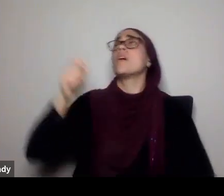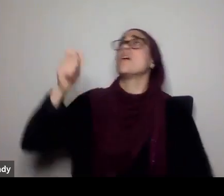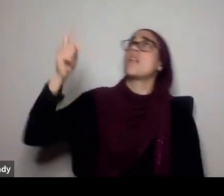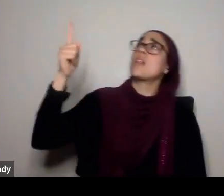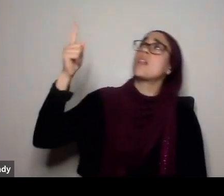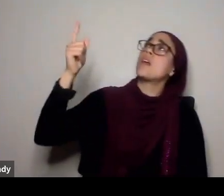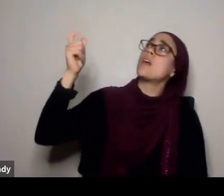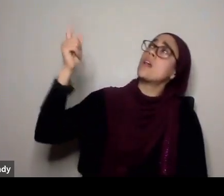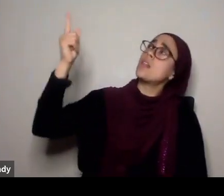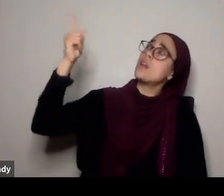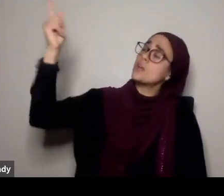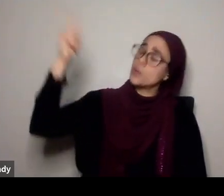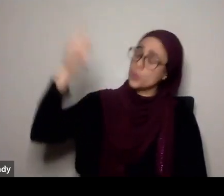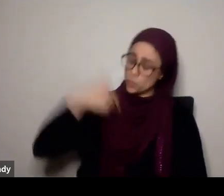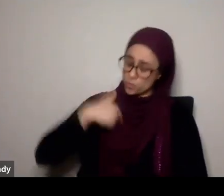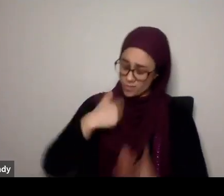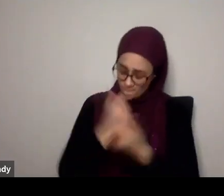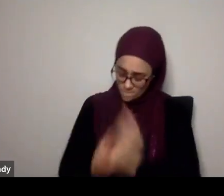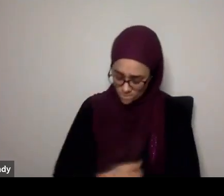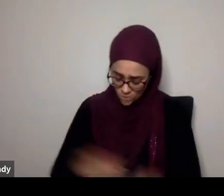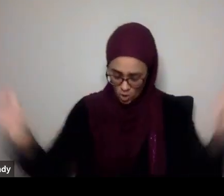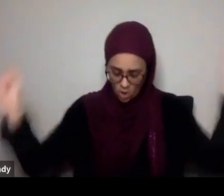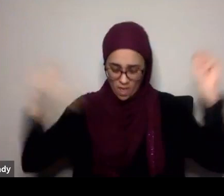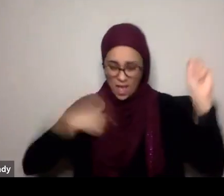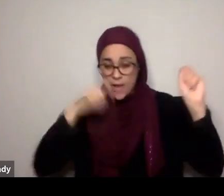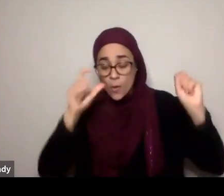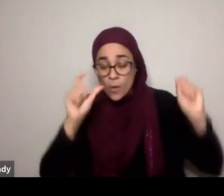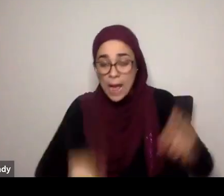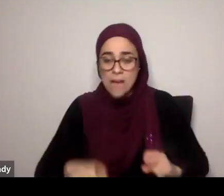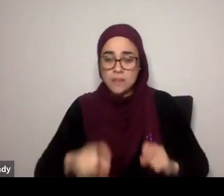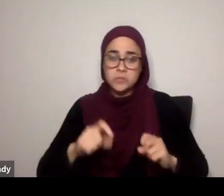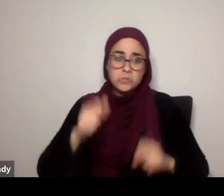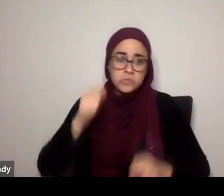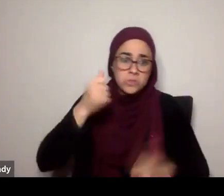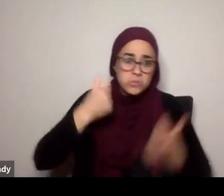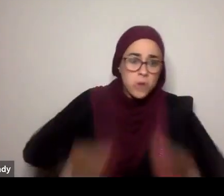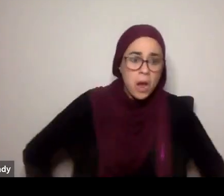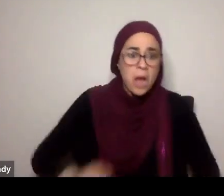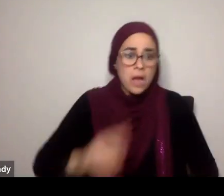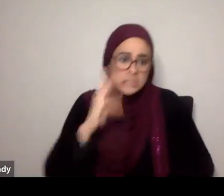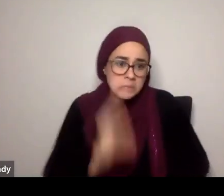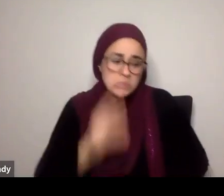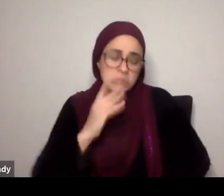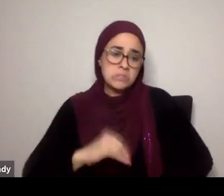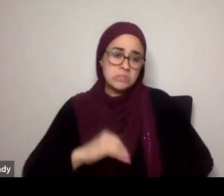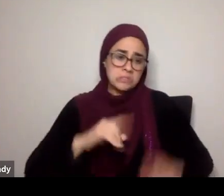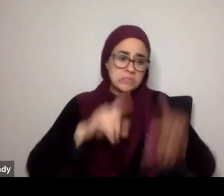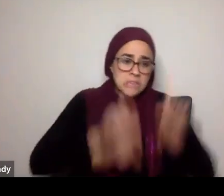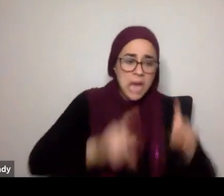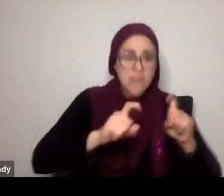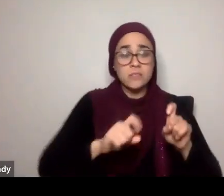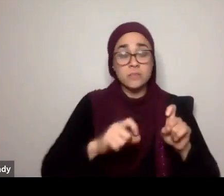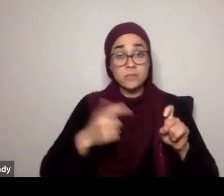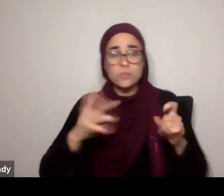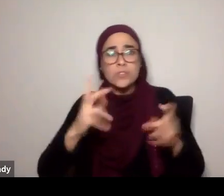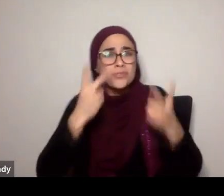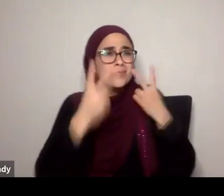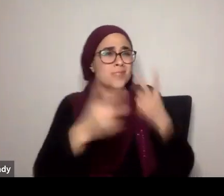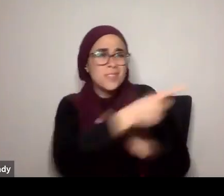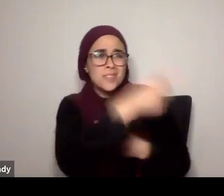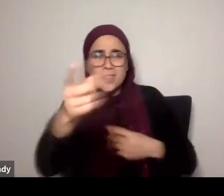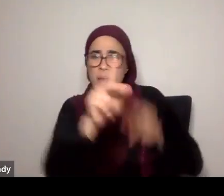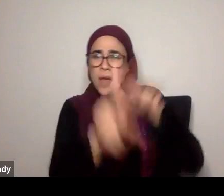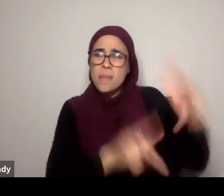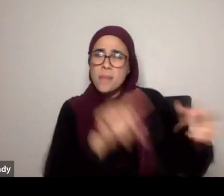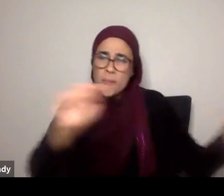think and experience and learn and test and trial and this and this. And I see others who do that. And I see that the pain that they're in. Ya